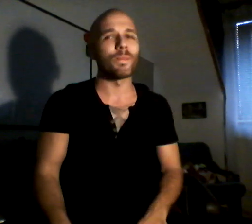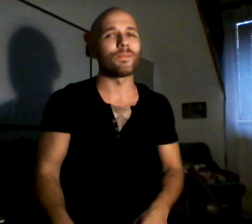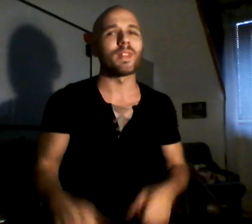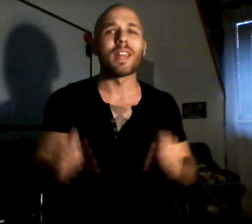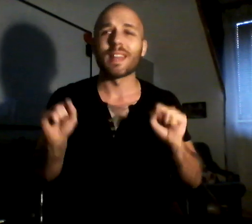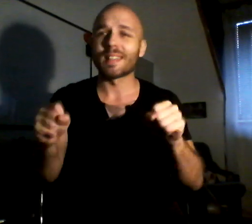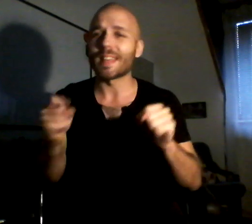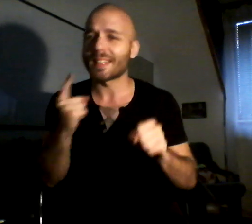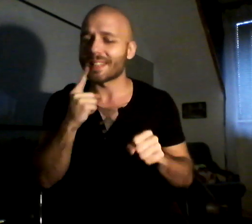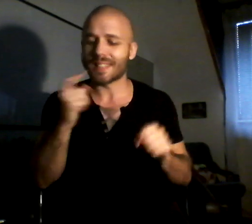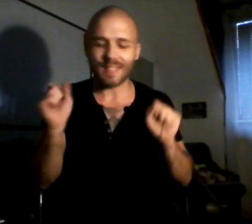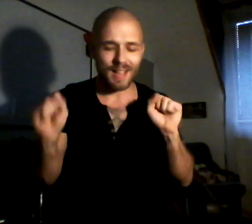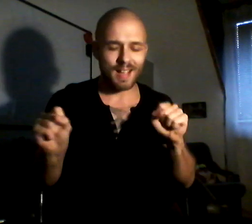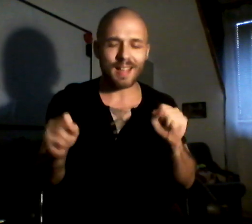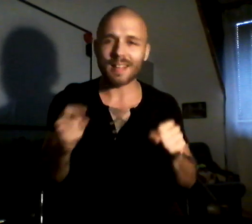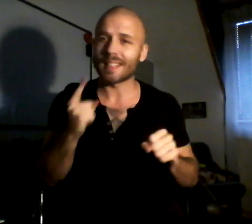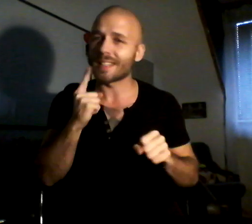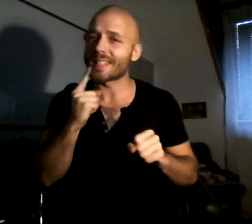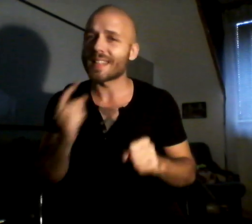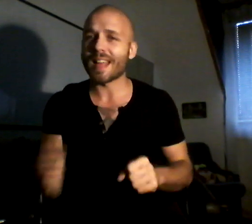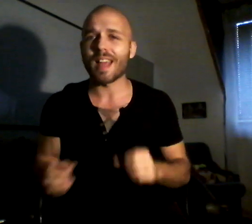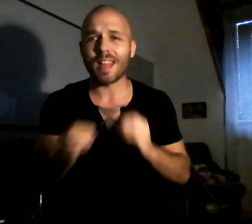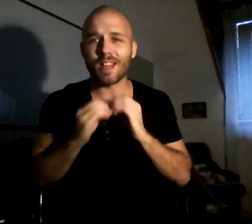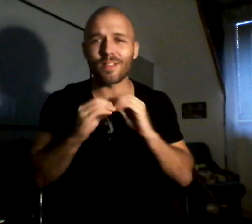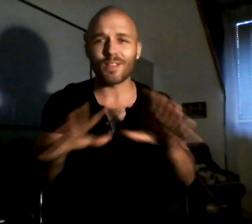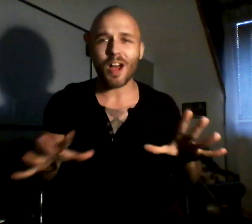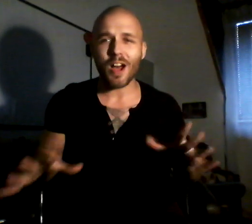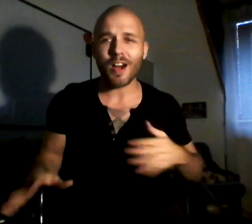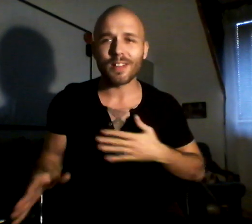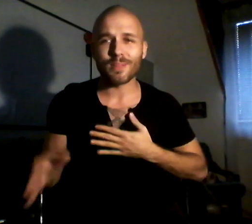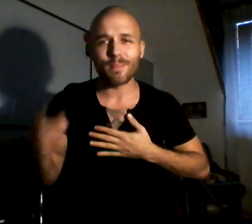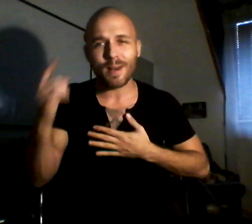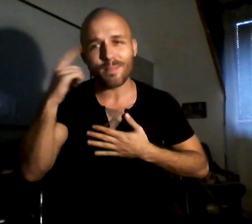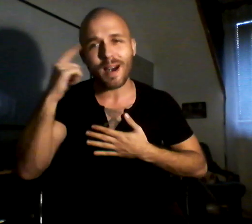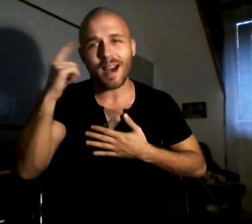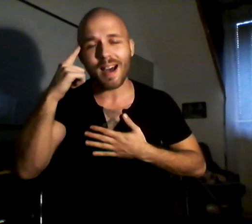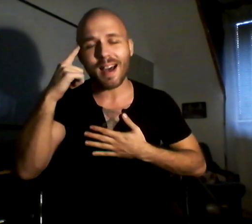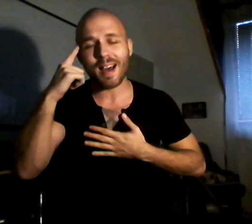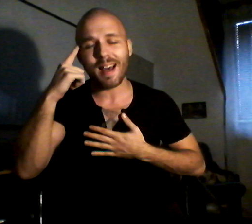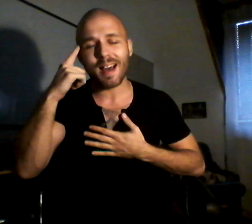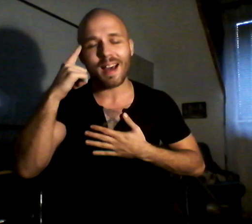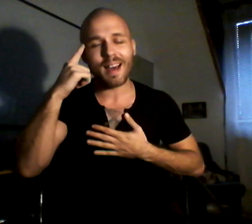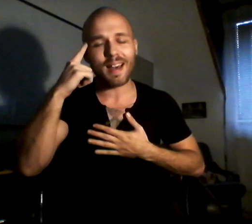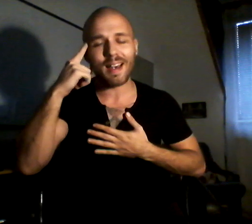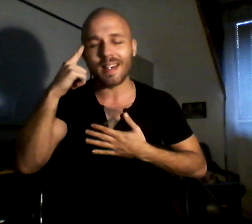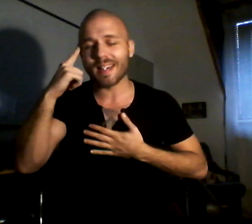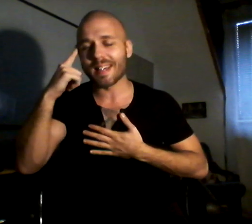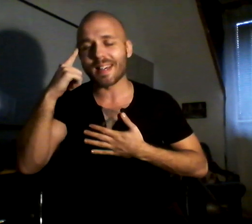They can say, they can say, I've lost all my life.